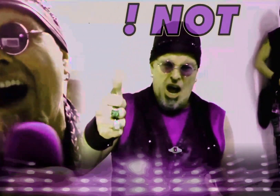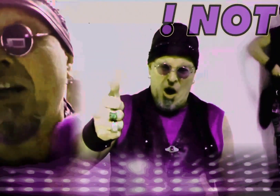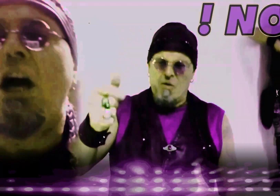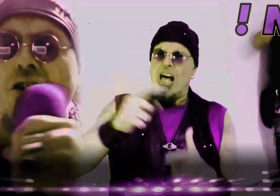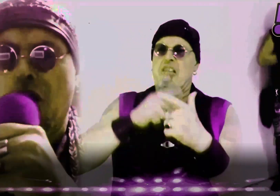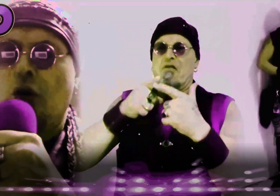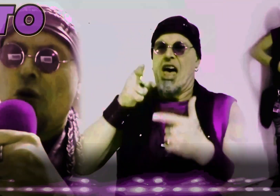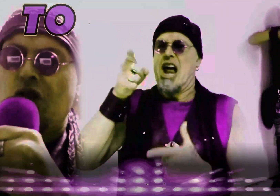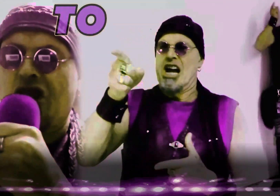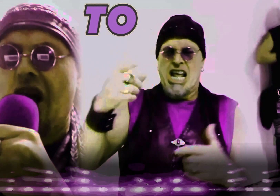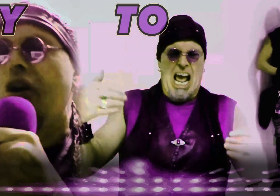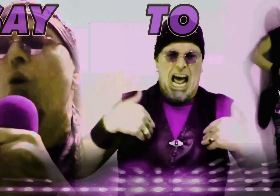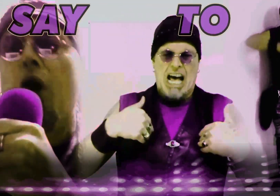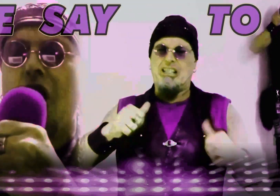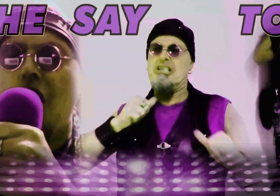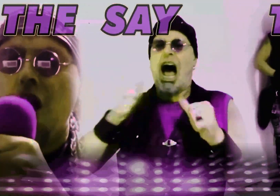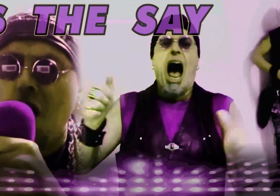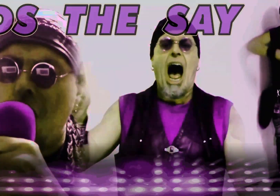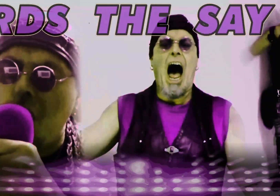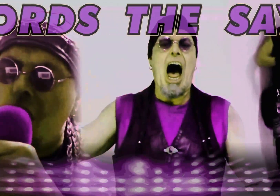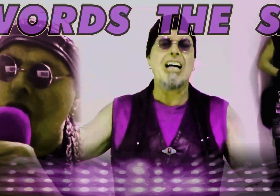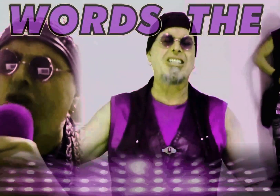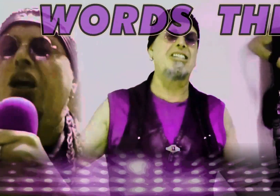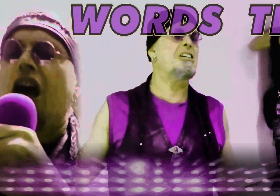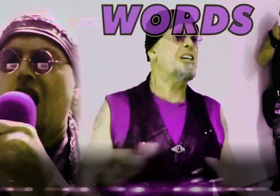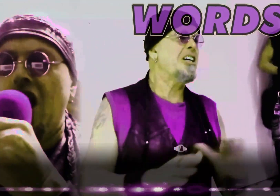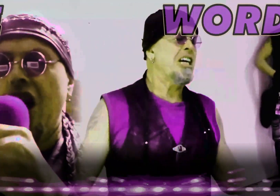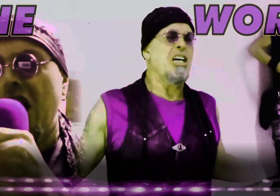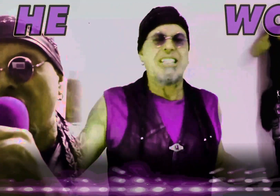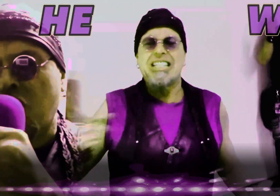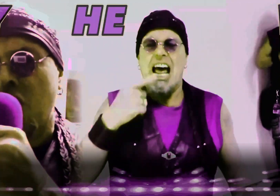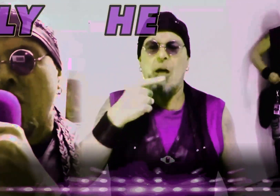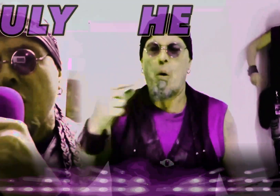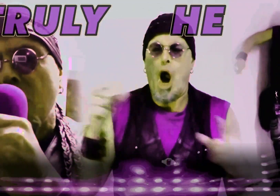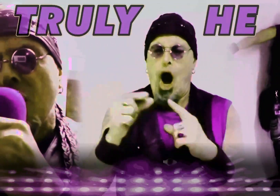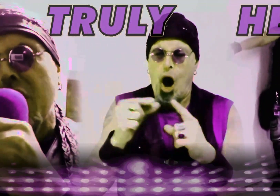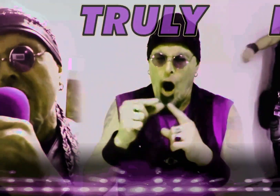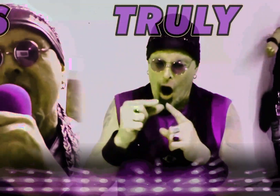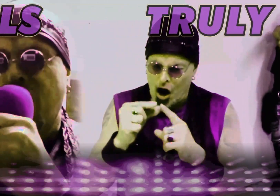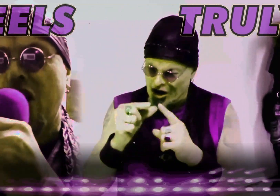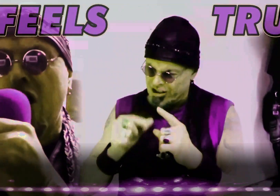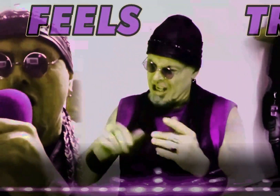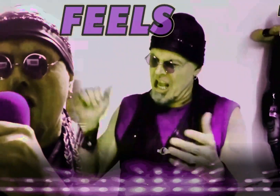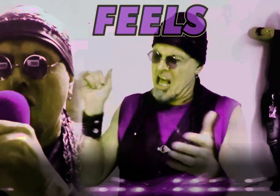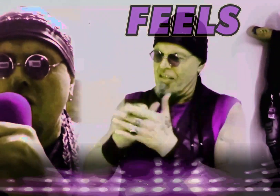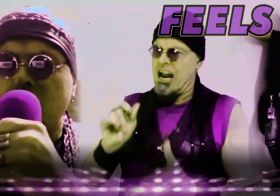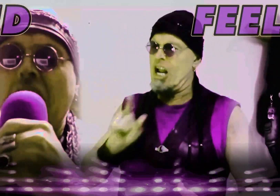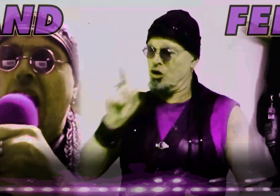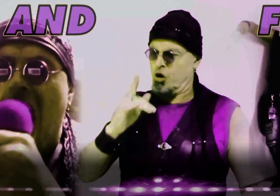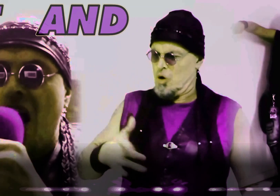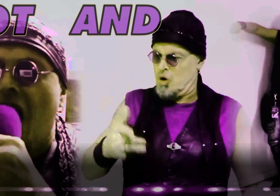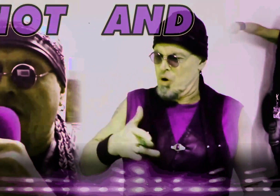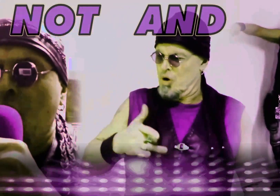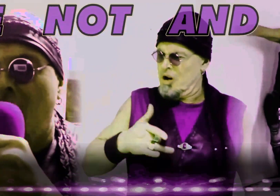To say the words He truly feels And not the